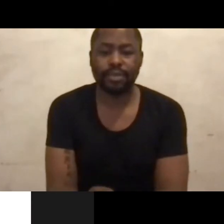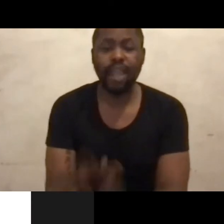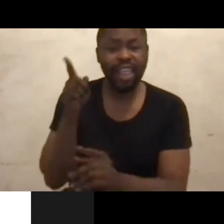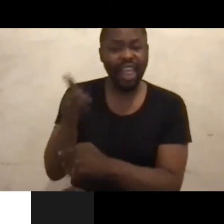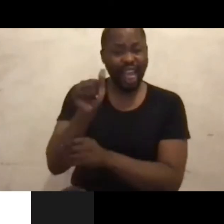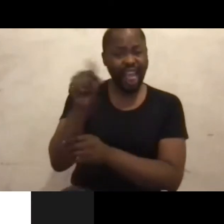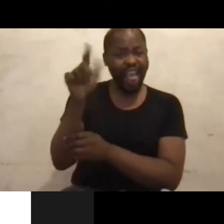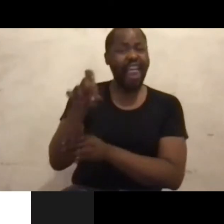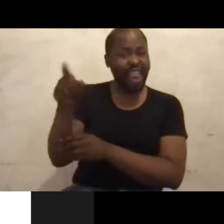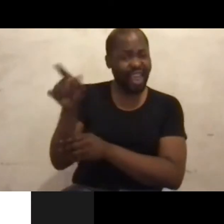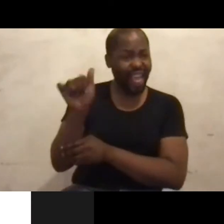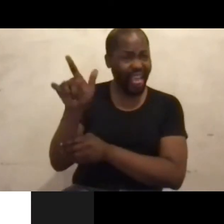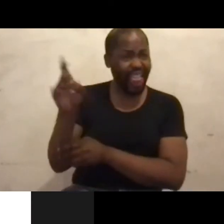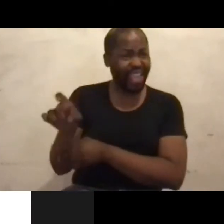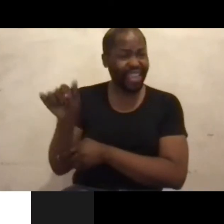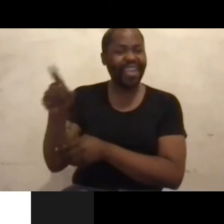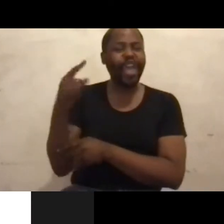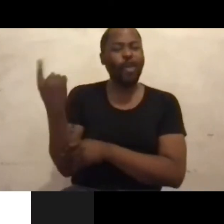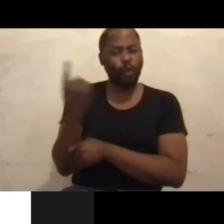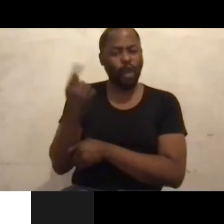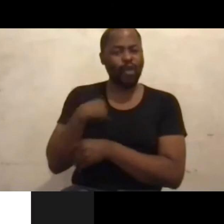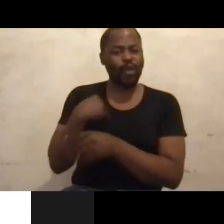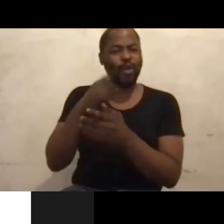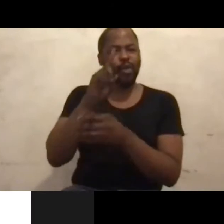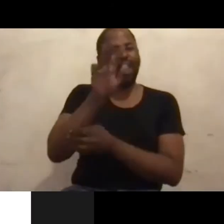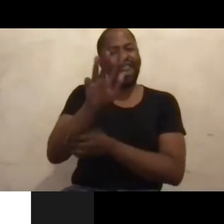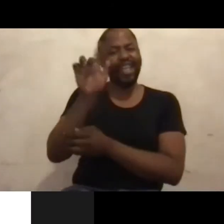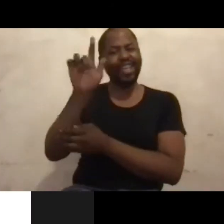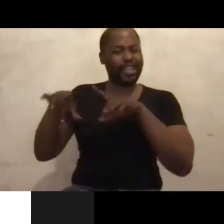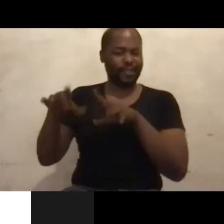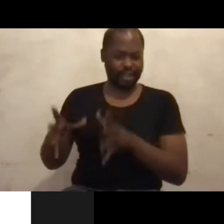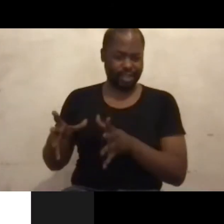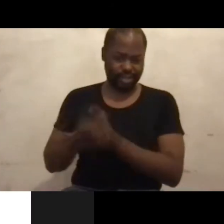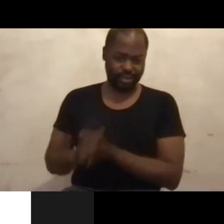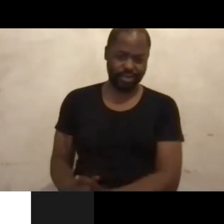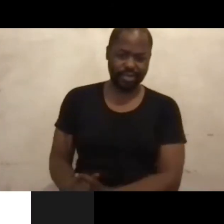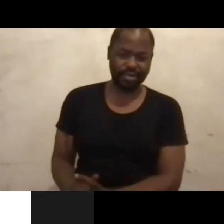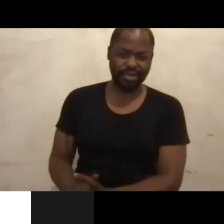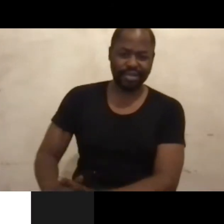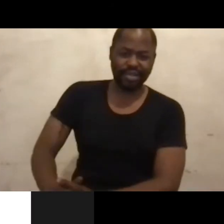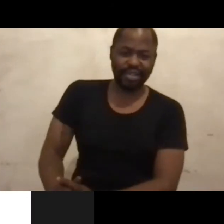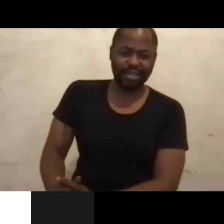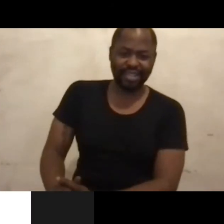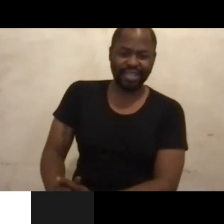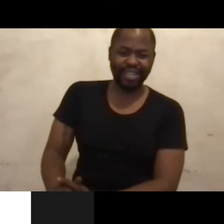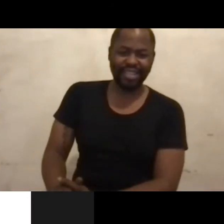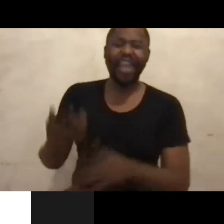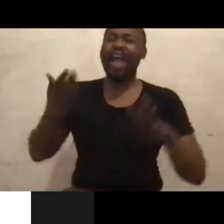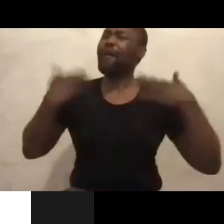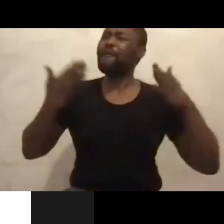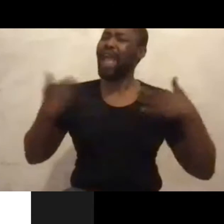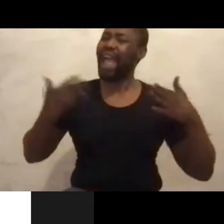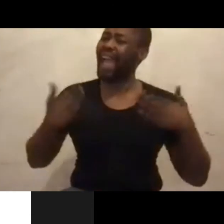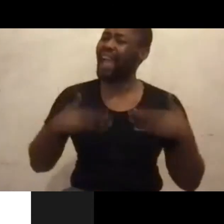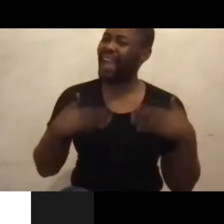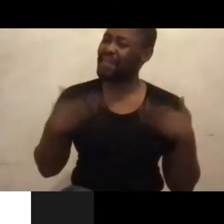Alex Musichana, one of our 1976 detachment activists. Alex, I'm so happy. Just